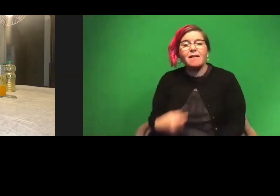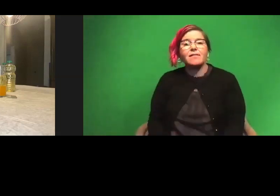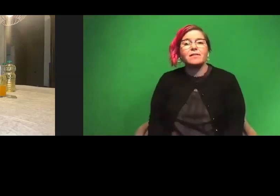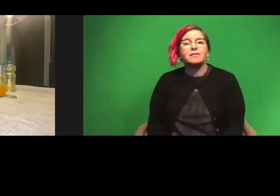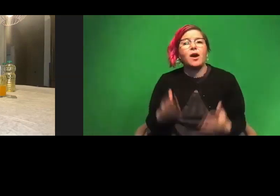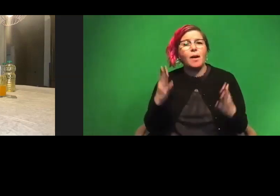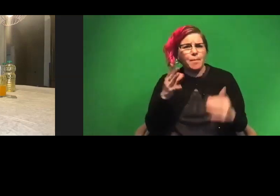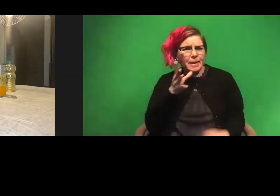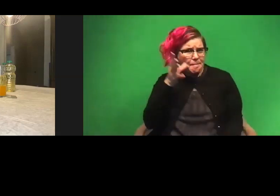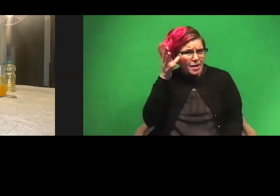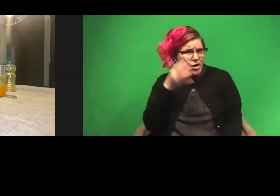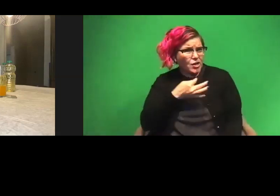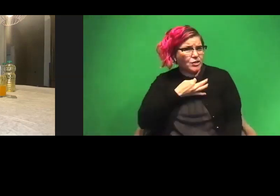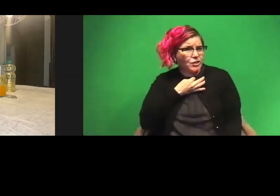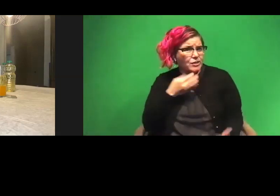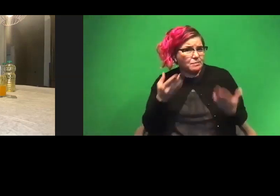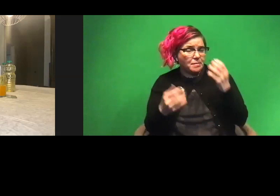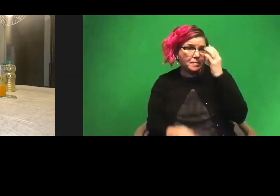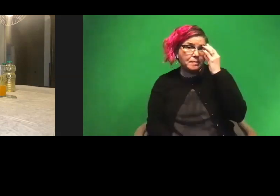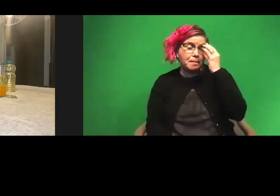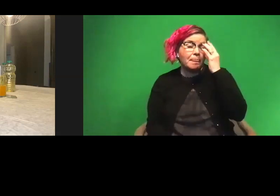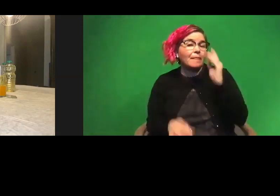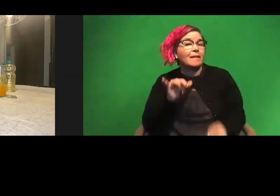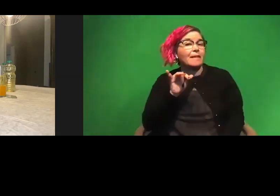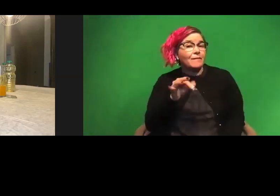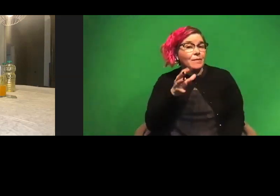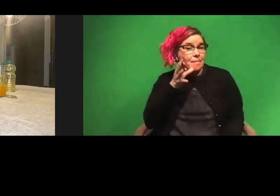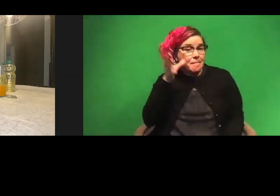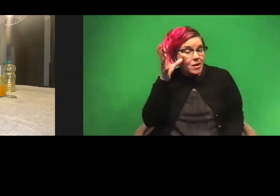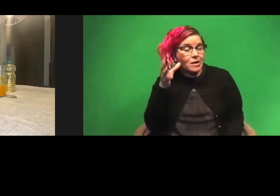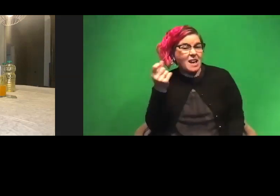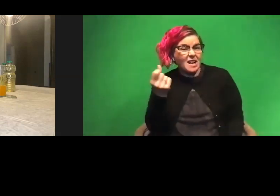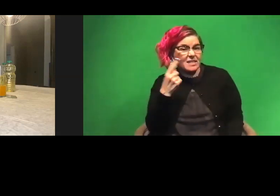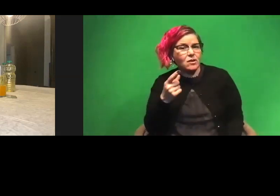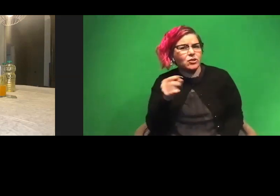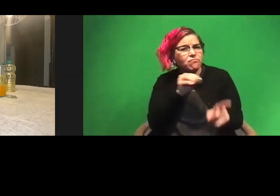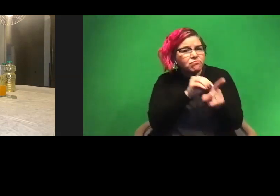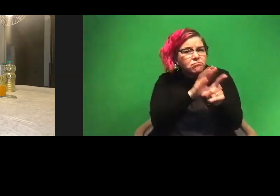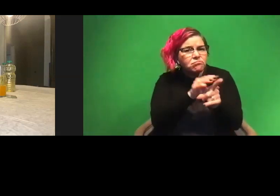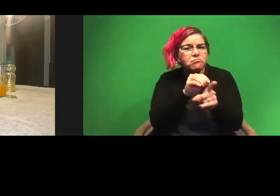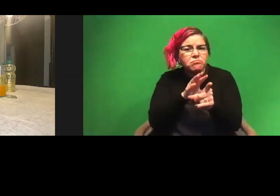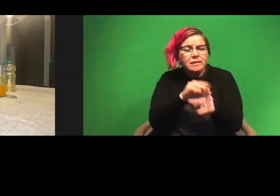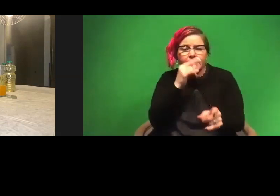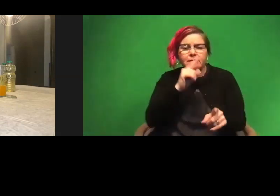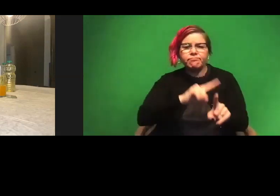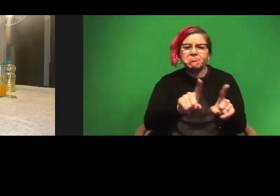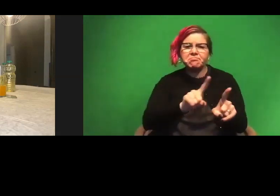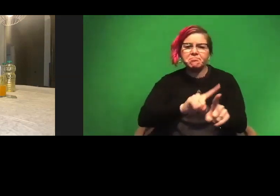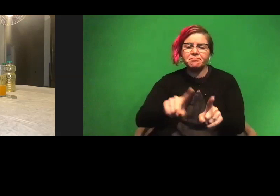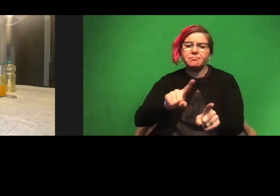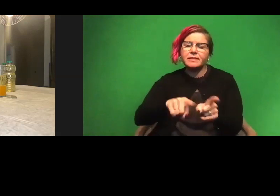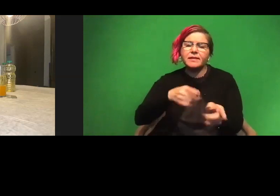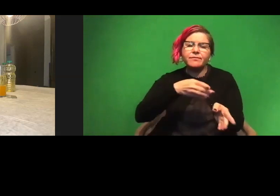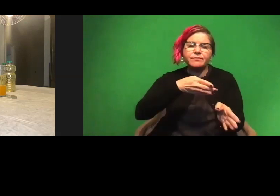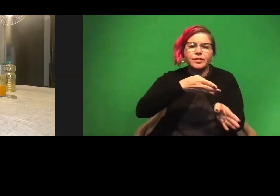parent or someone asking this question, but if it is a parent, hopefully just exposing the child to a lot of different careers